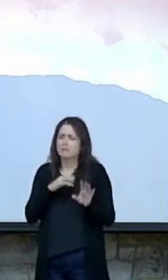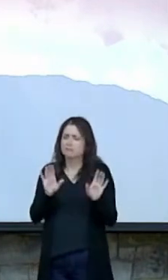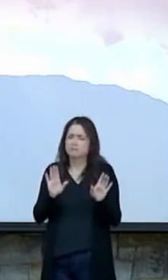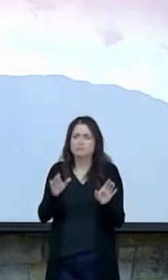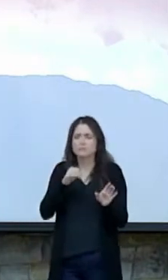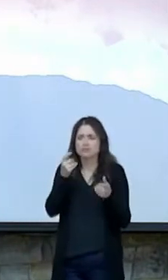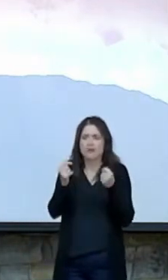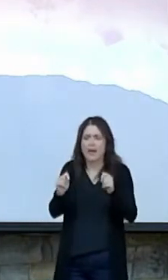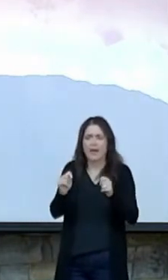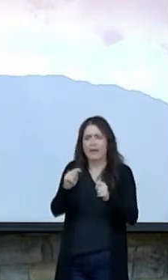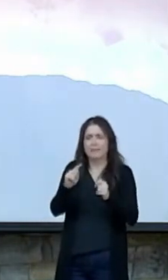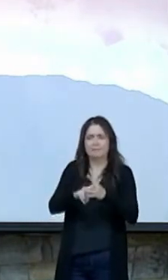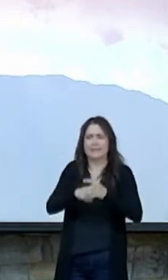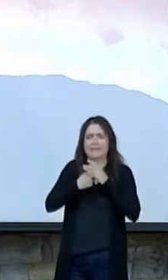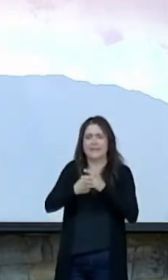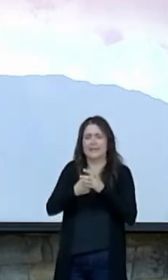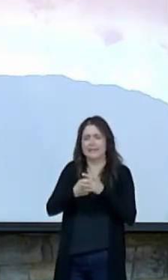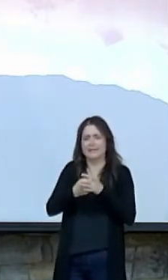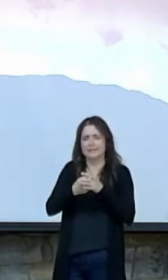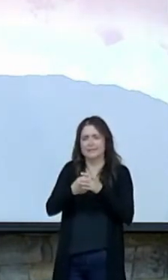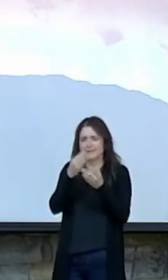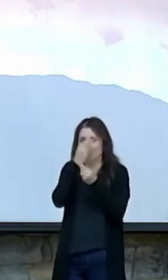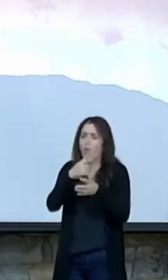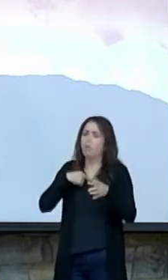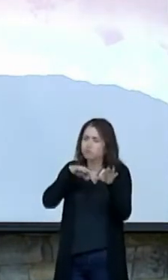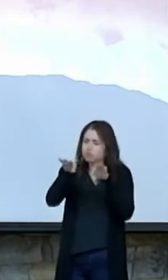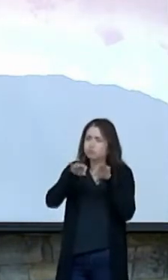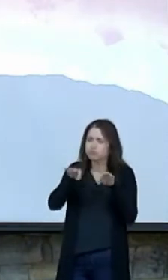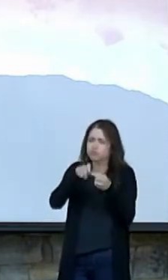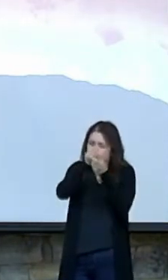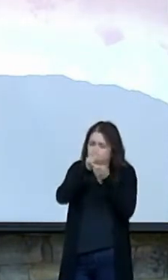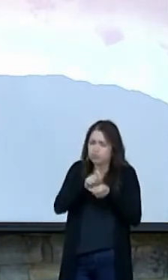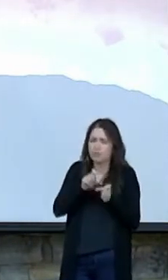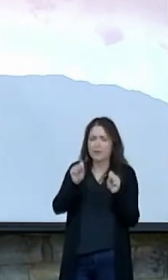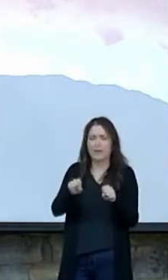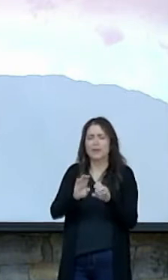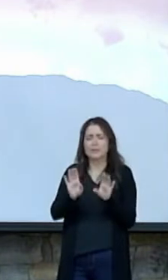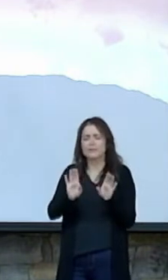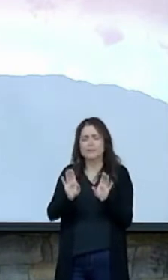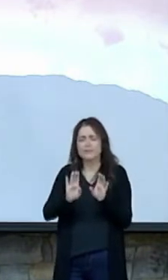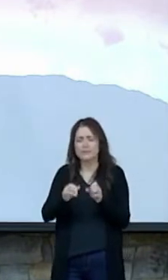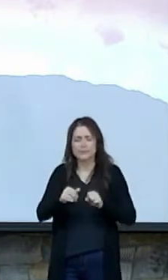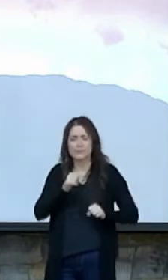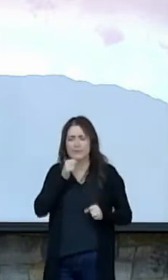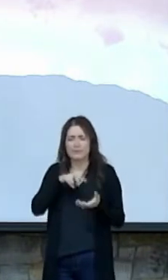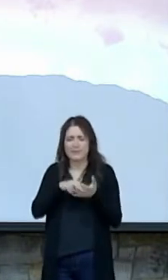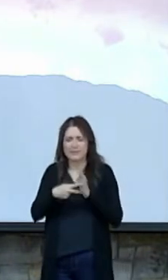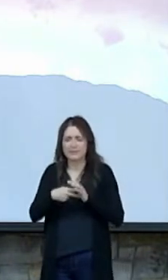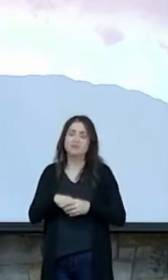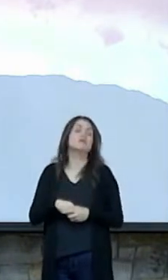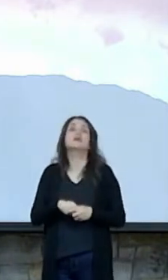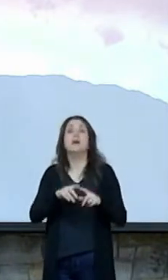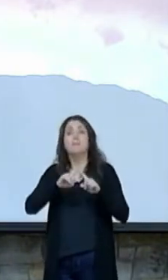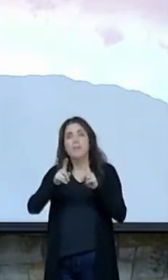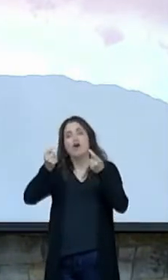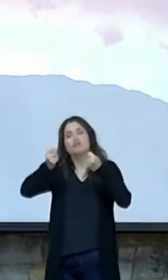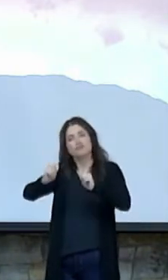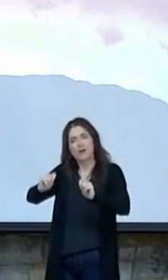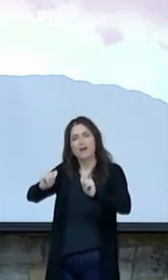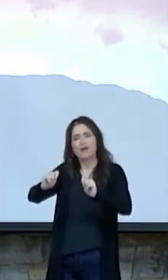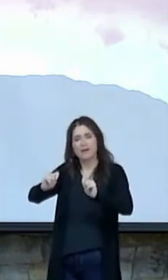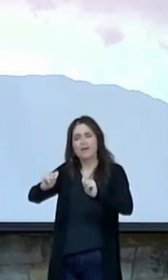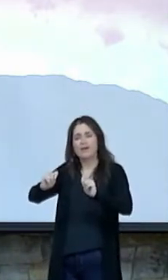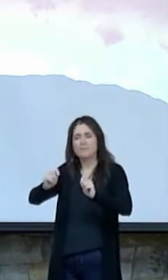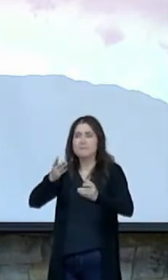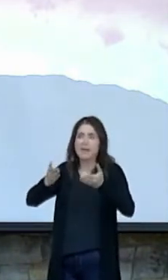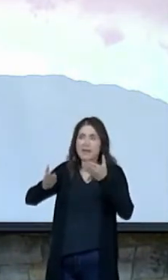tell you that I could accurately describe for you in its fullest way possible what that means, but I'll try to make it